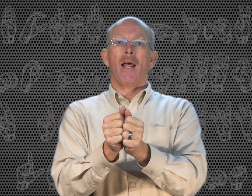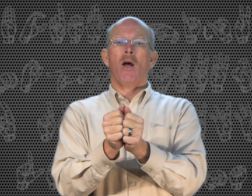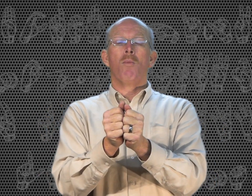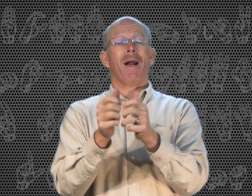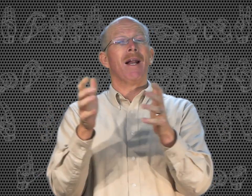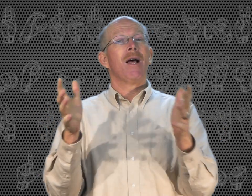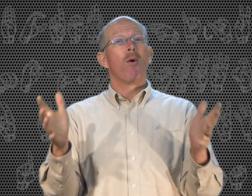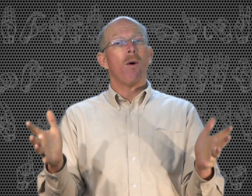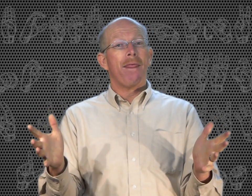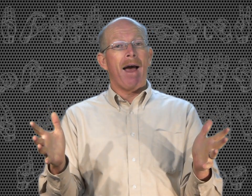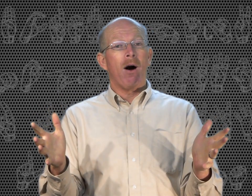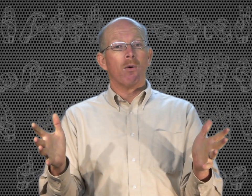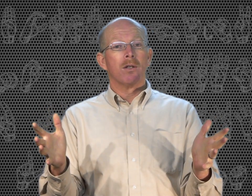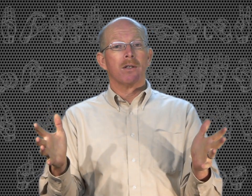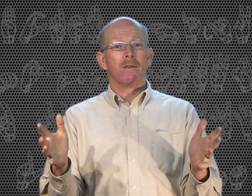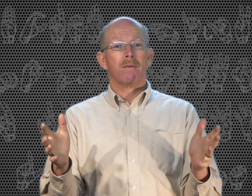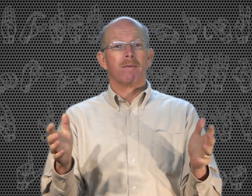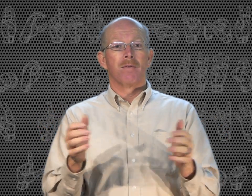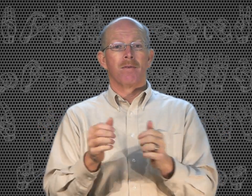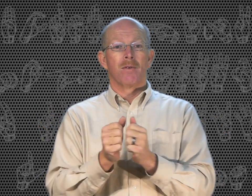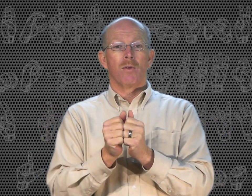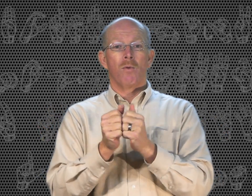and open. Without. Without.